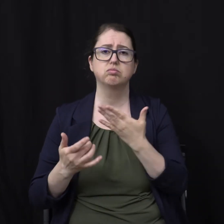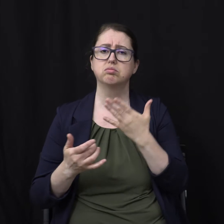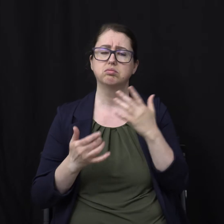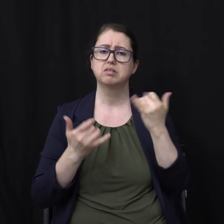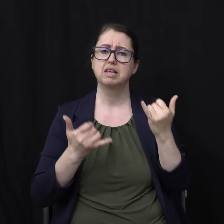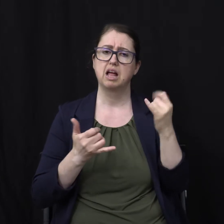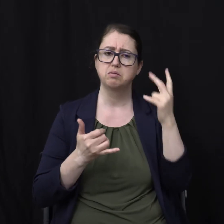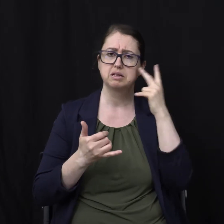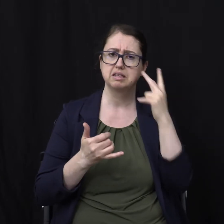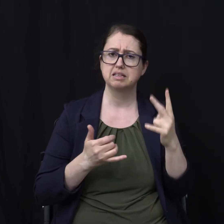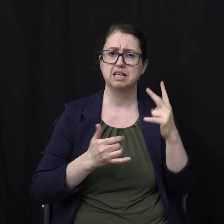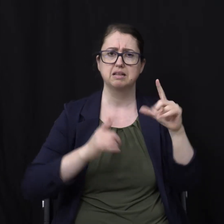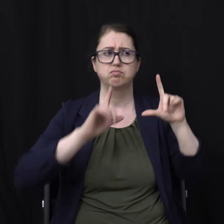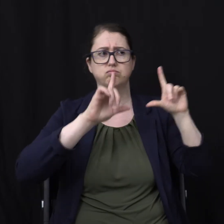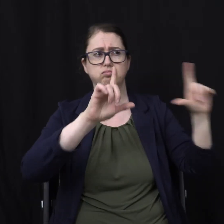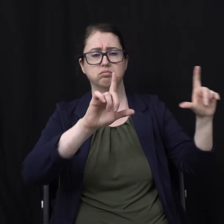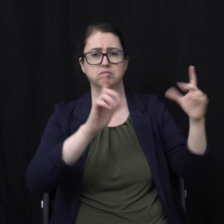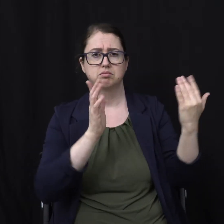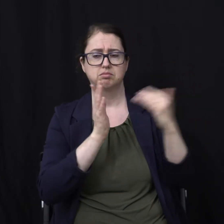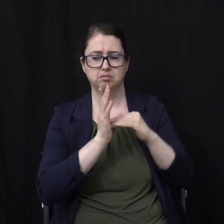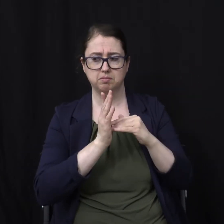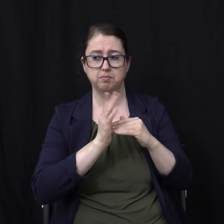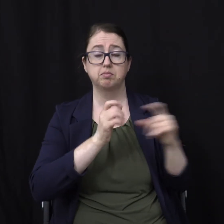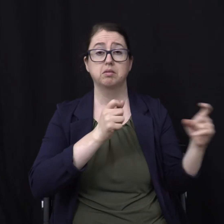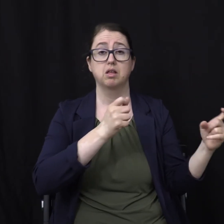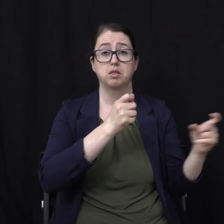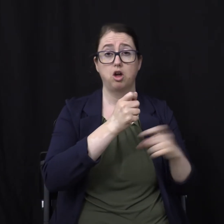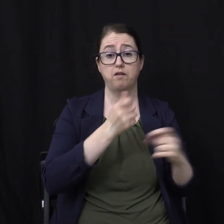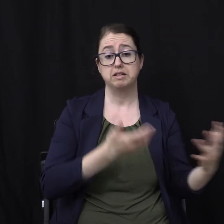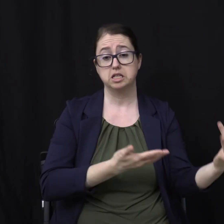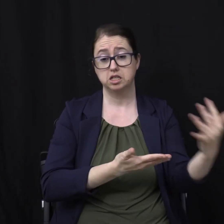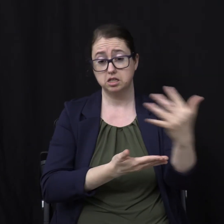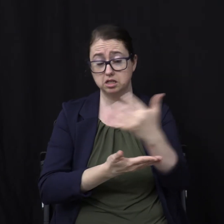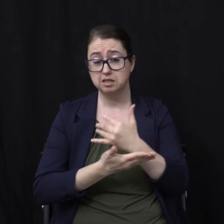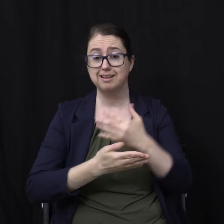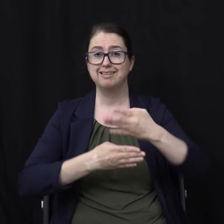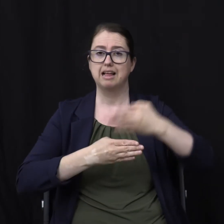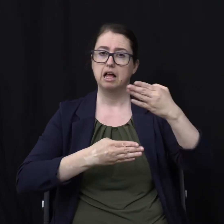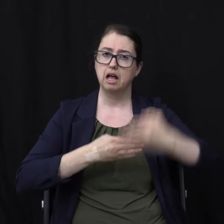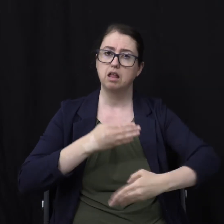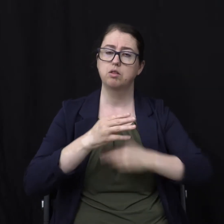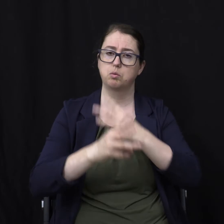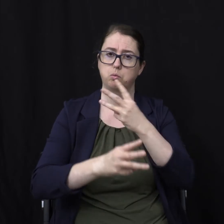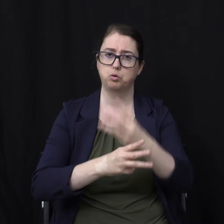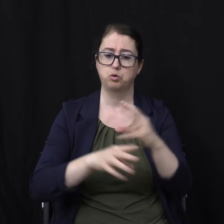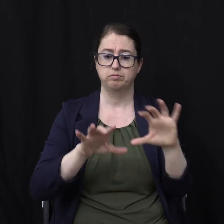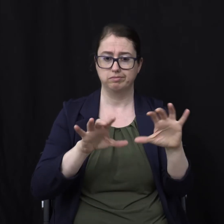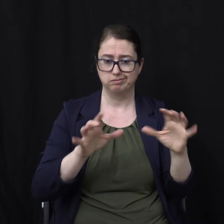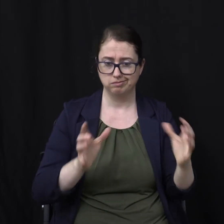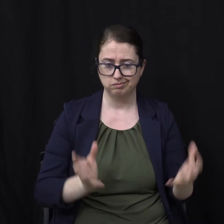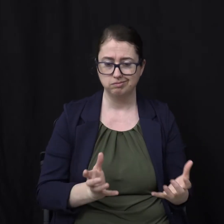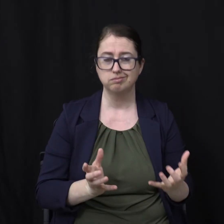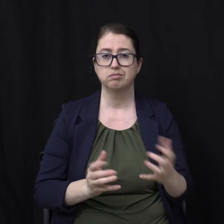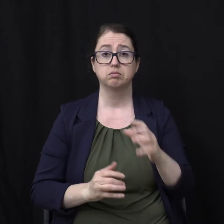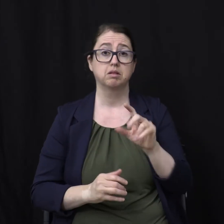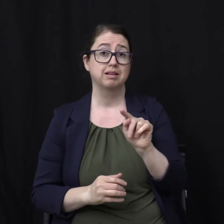it back Up on the screen The harvest Is the end of the world Therefore As the tares are gathered And burned in the fire